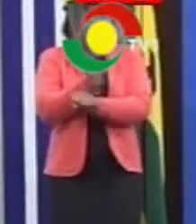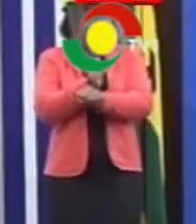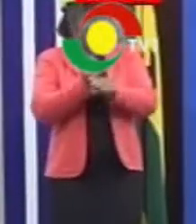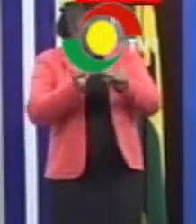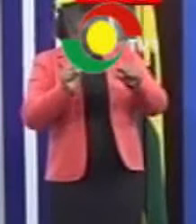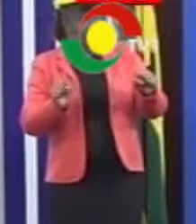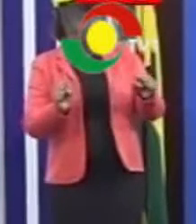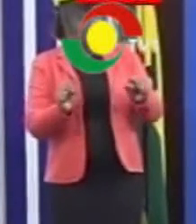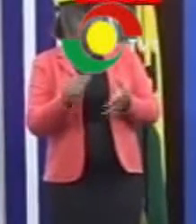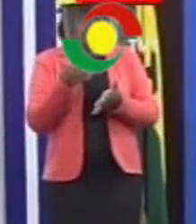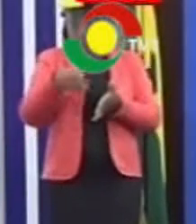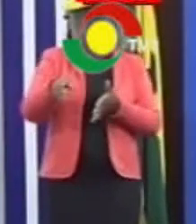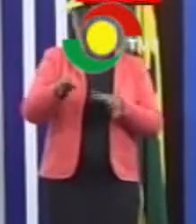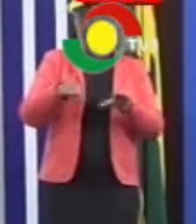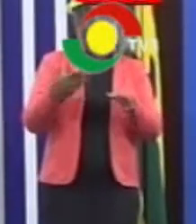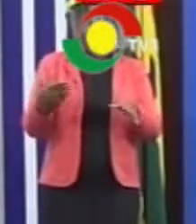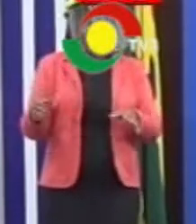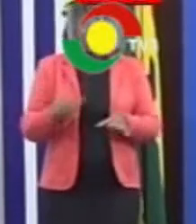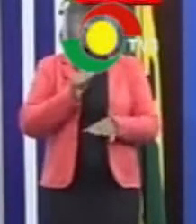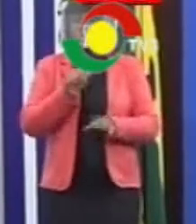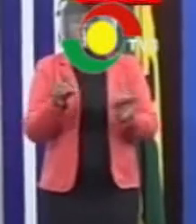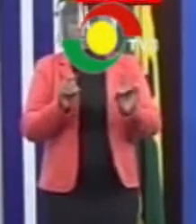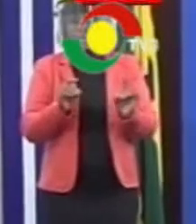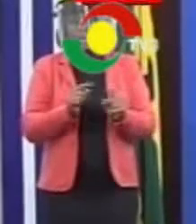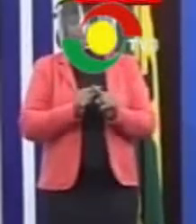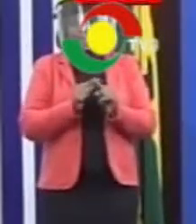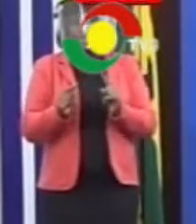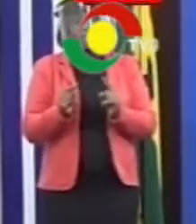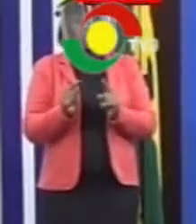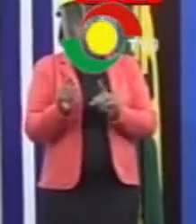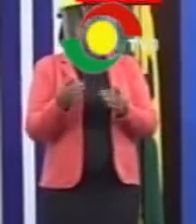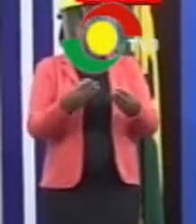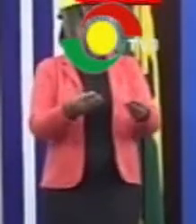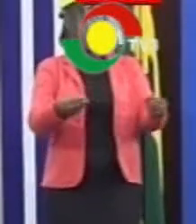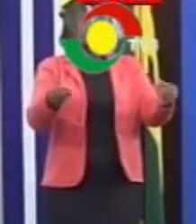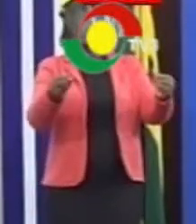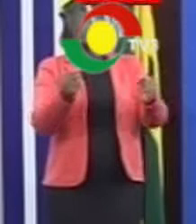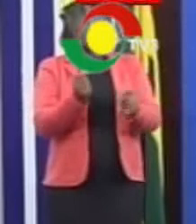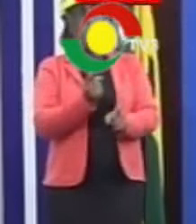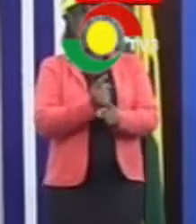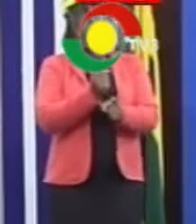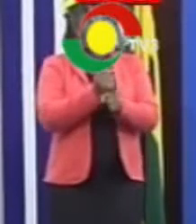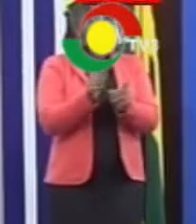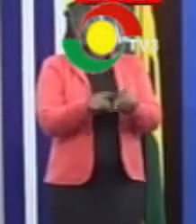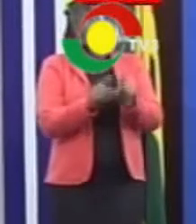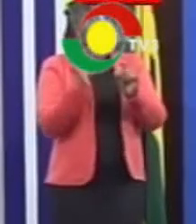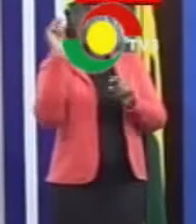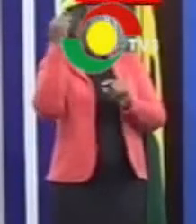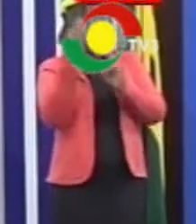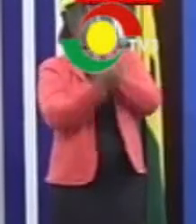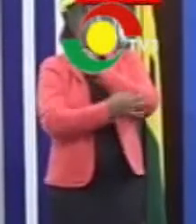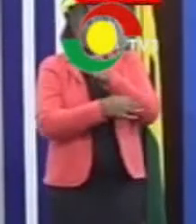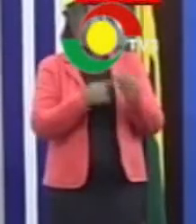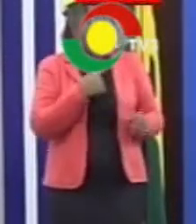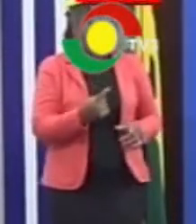acts are addressed in a proper legal manner. And so as the Ministry of Foreign Affairs has mentioned,